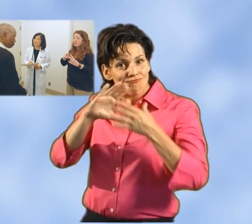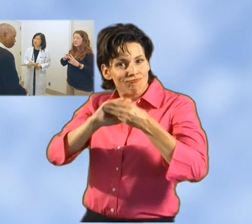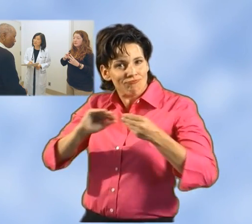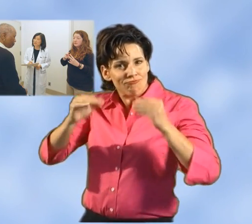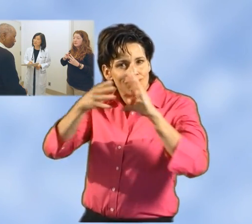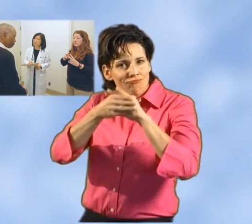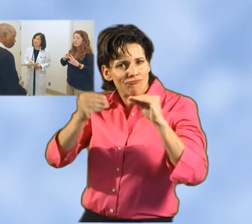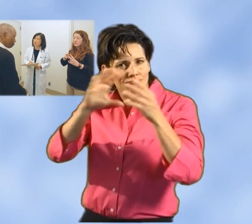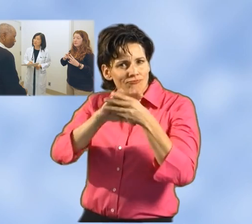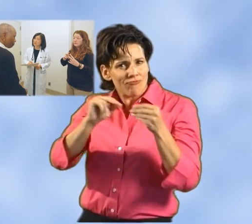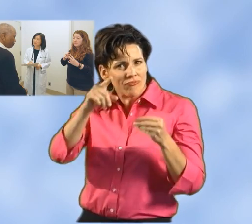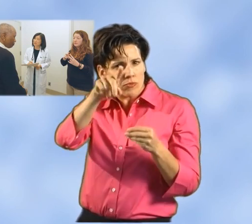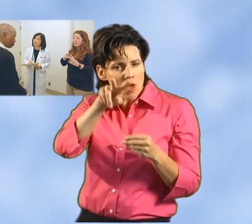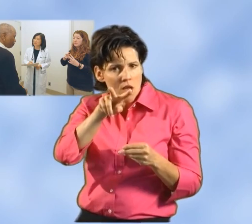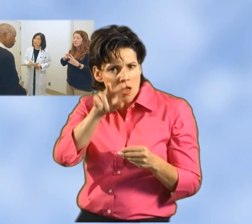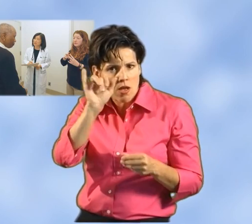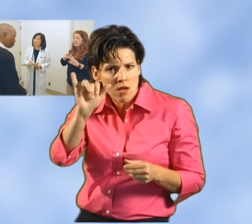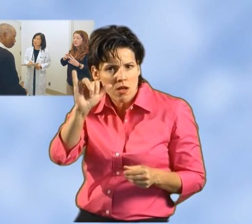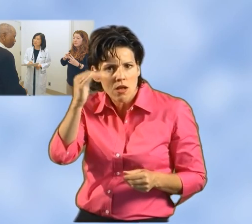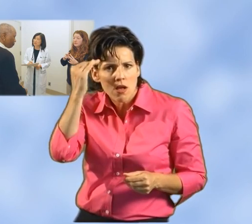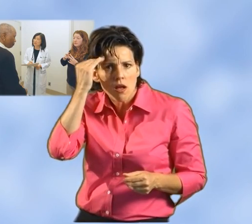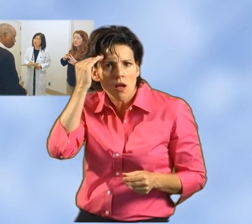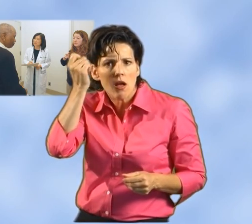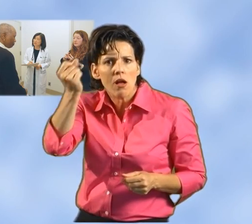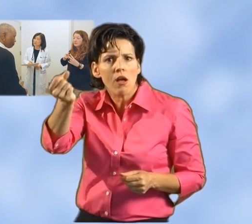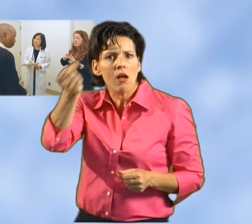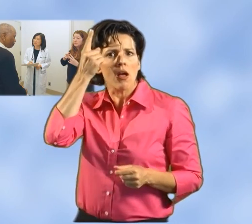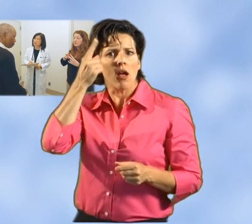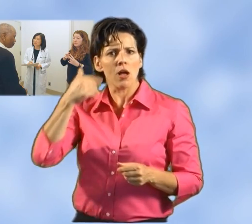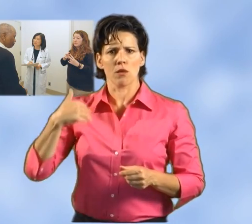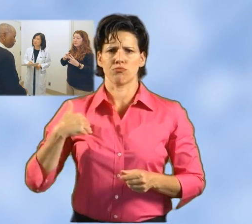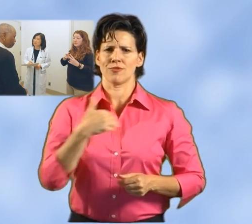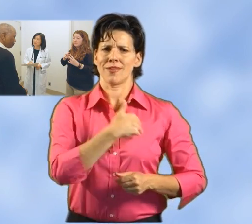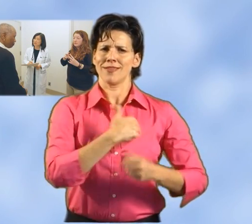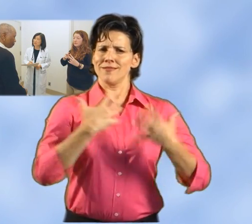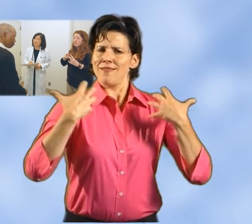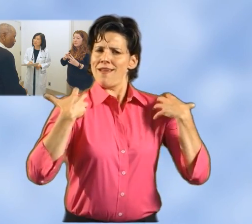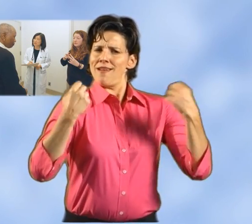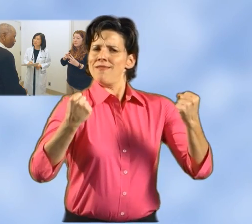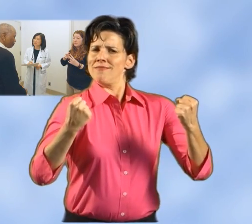and becoming familiar with breast health,